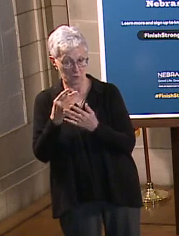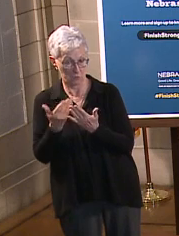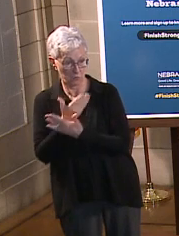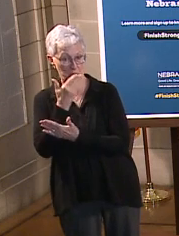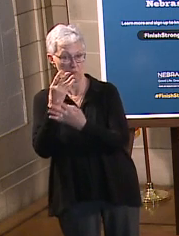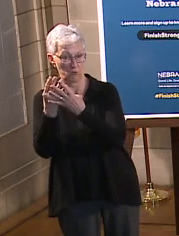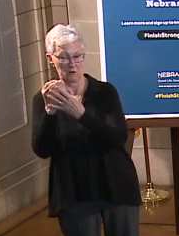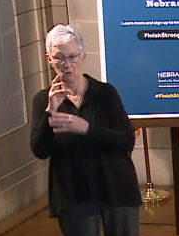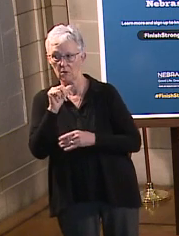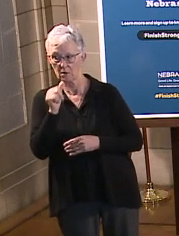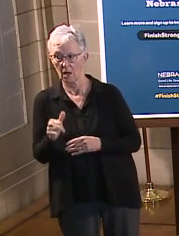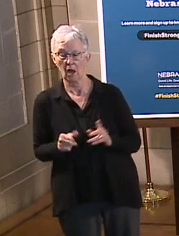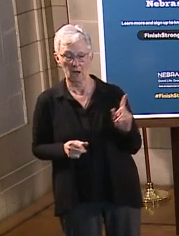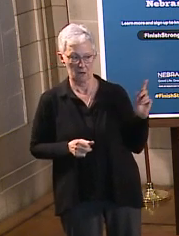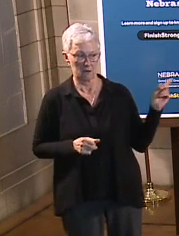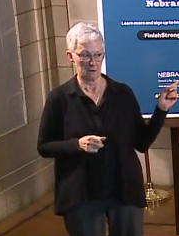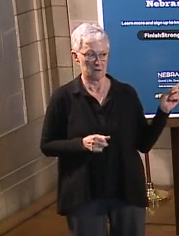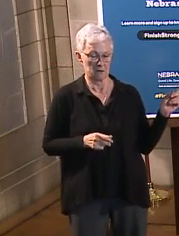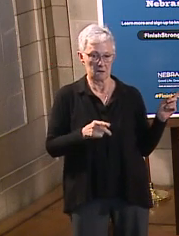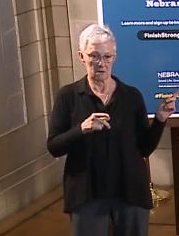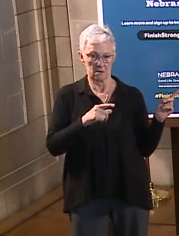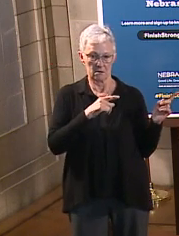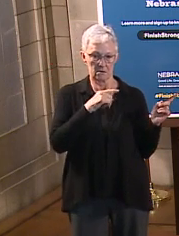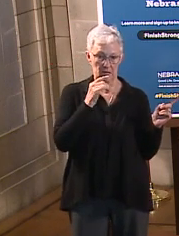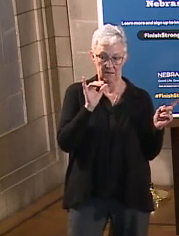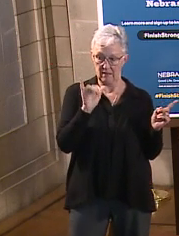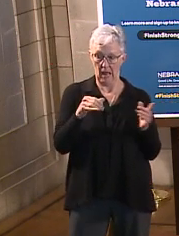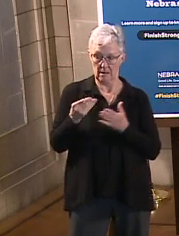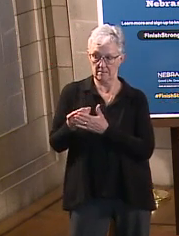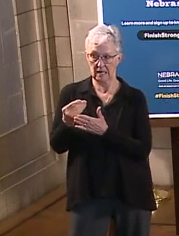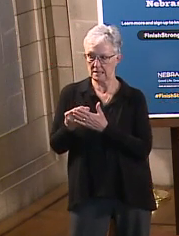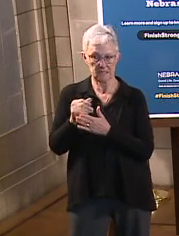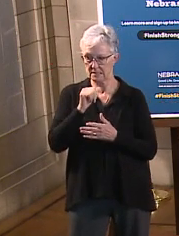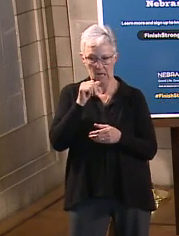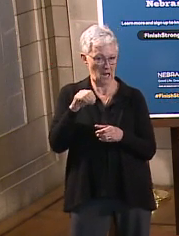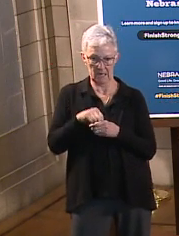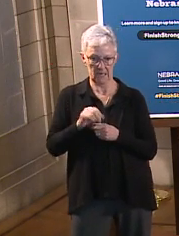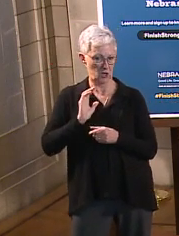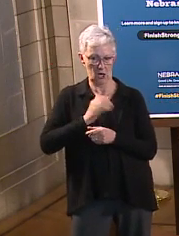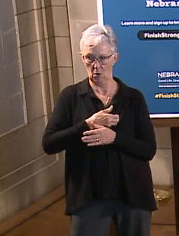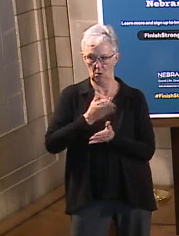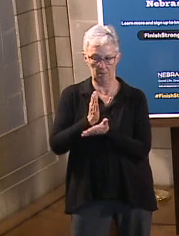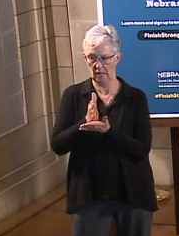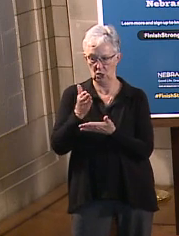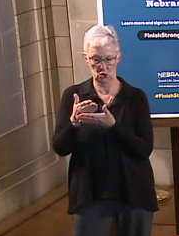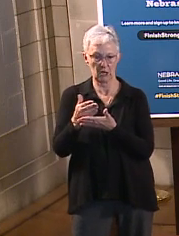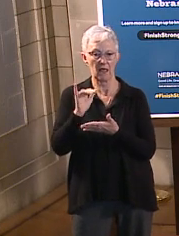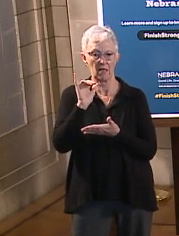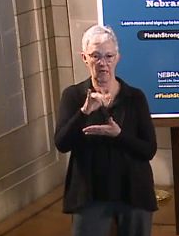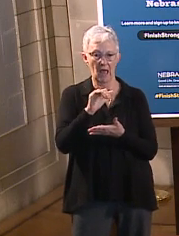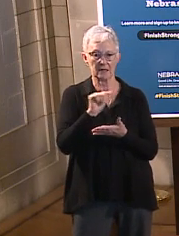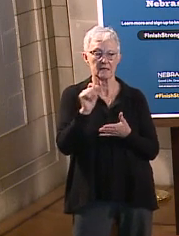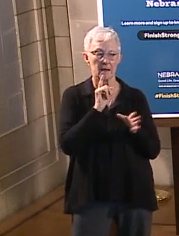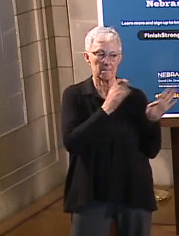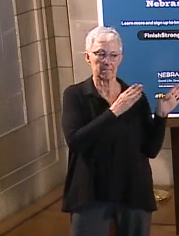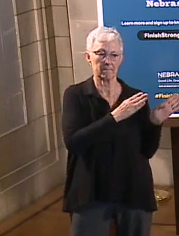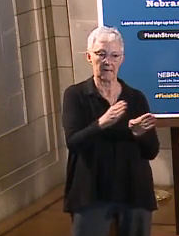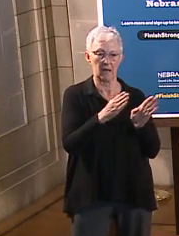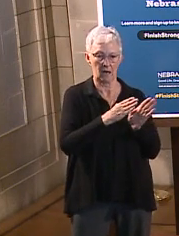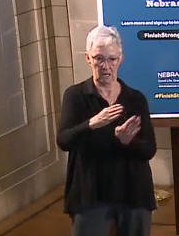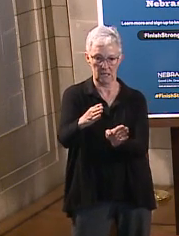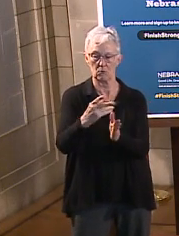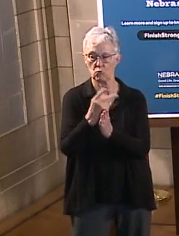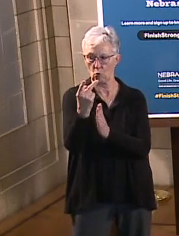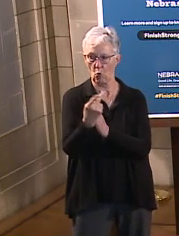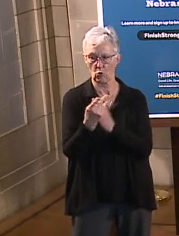start the construction of a replacement prison is not in the budget package. It is a planning program. But the